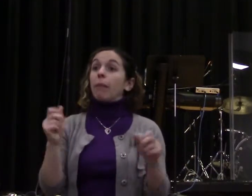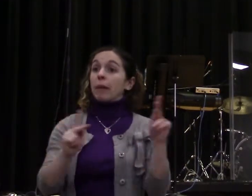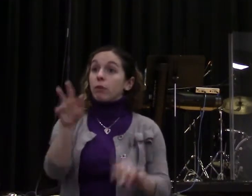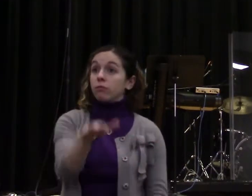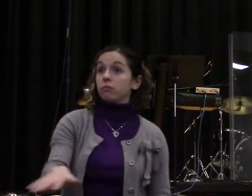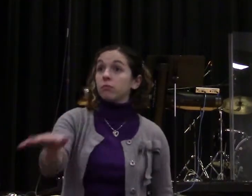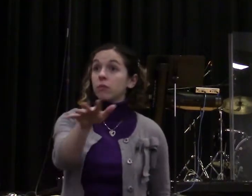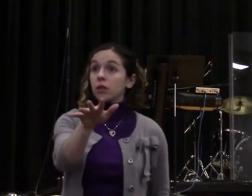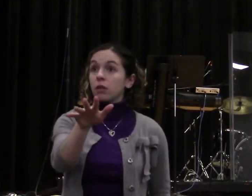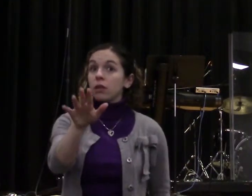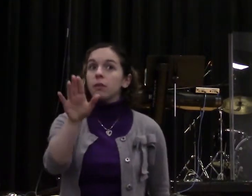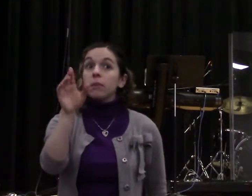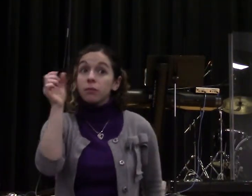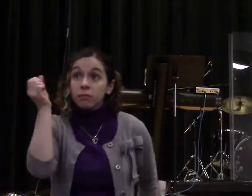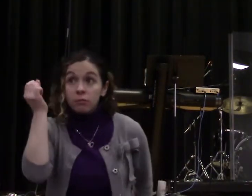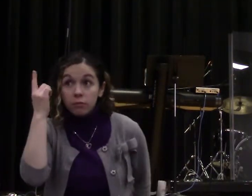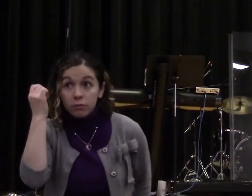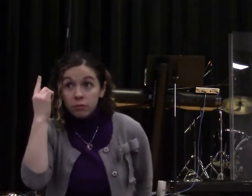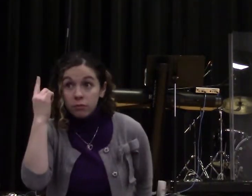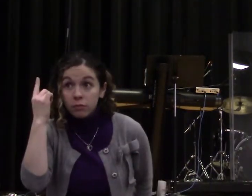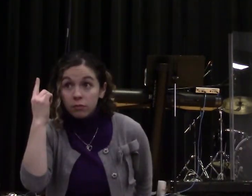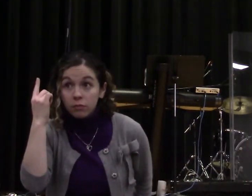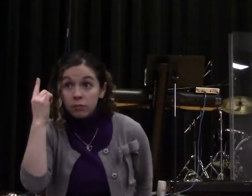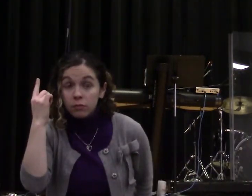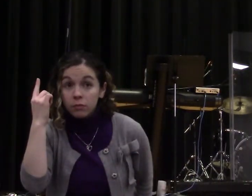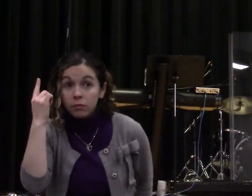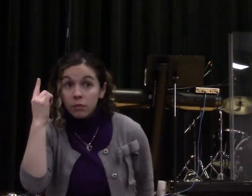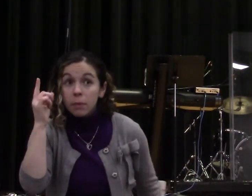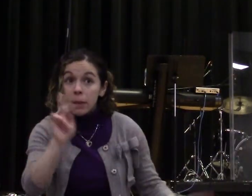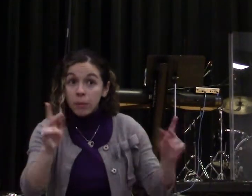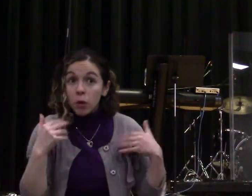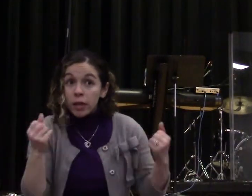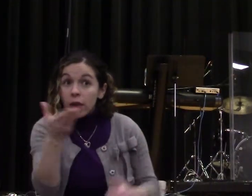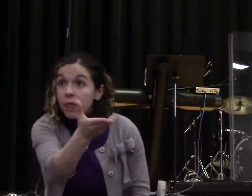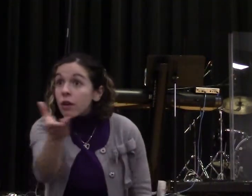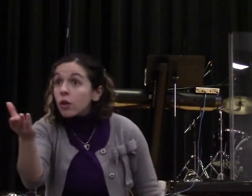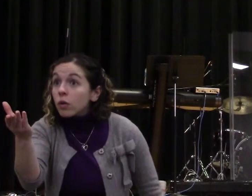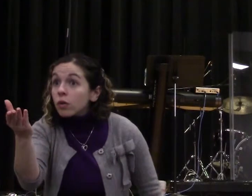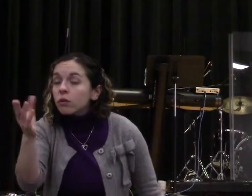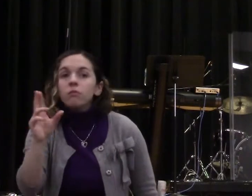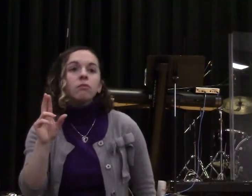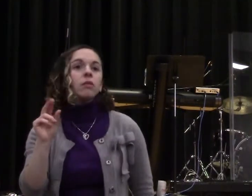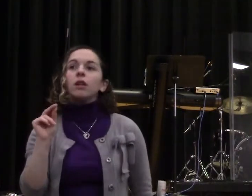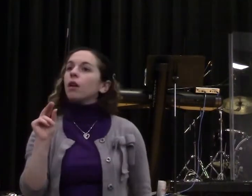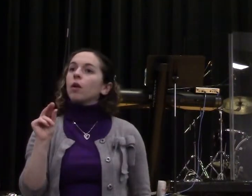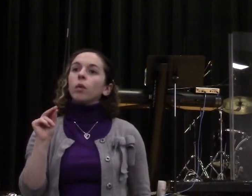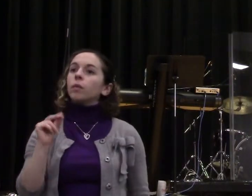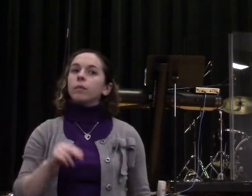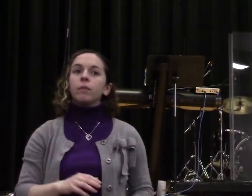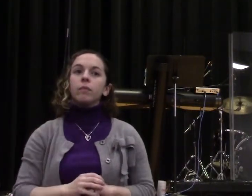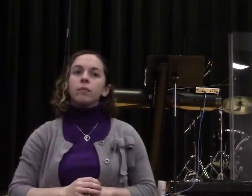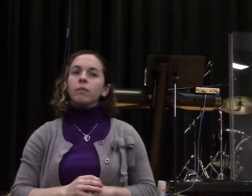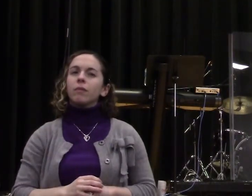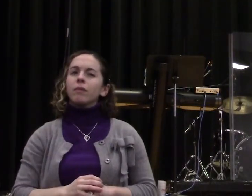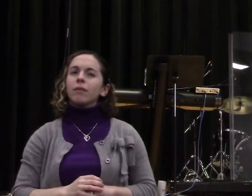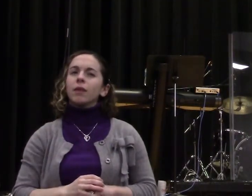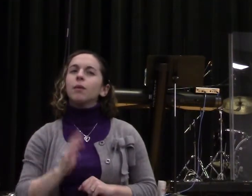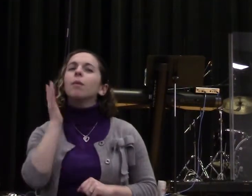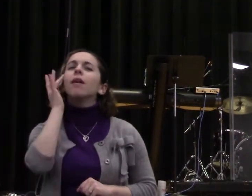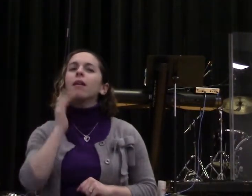But nobody was healed. Something was missing. What was missing from